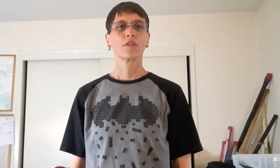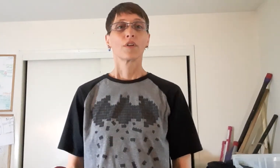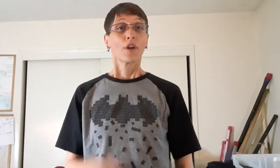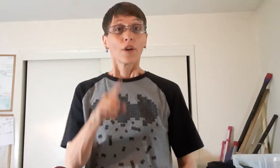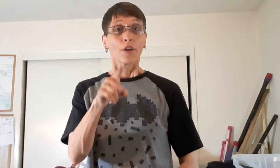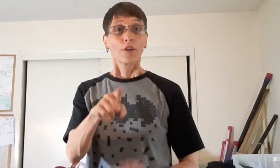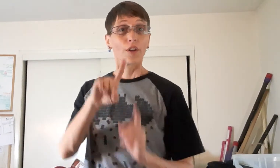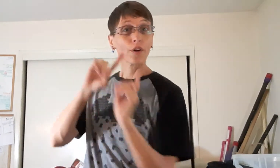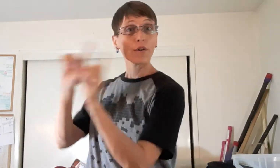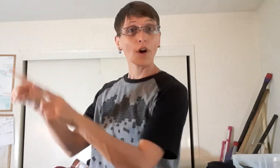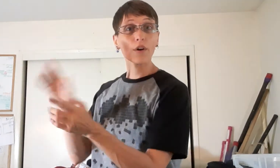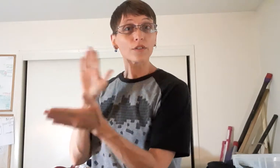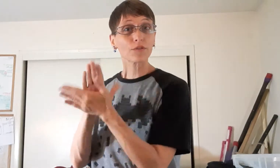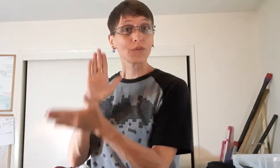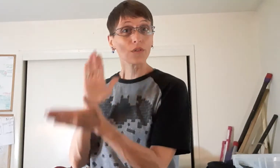Do you go to school?